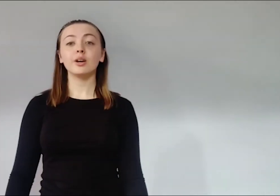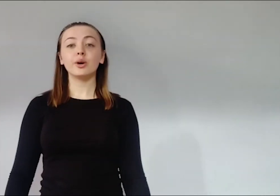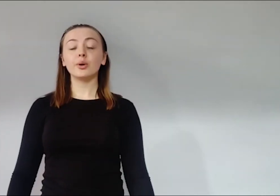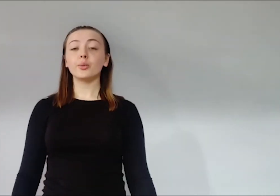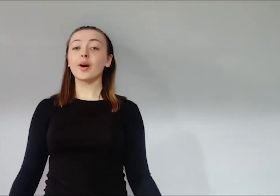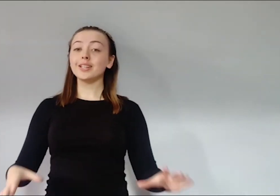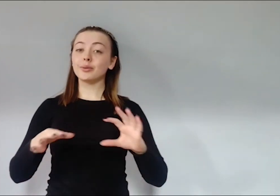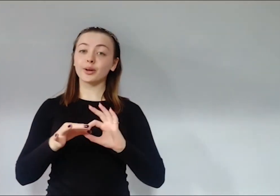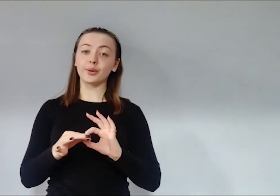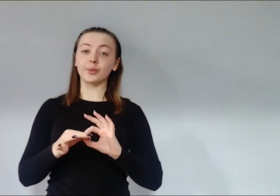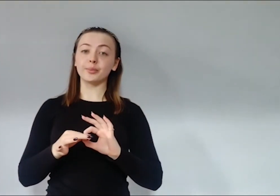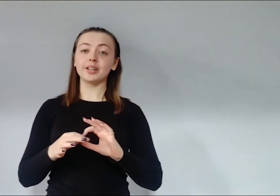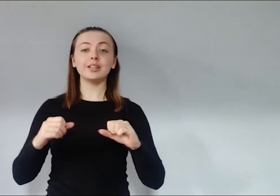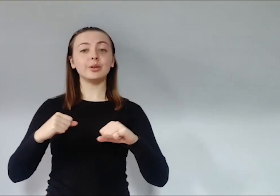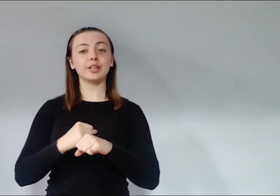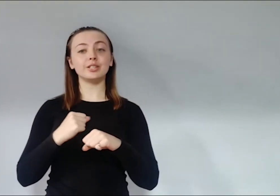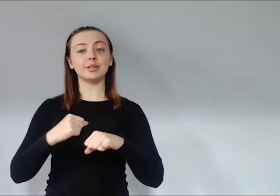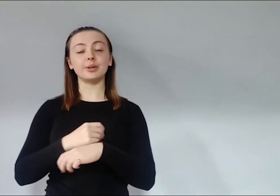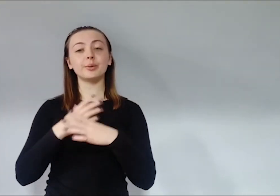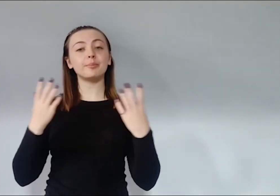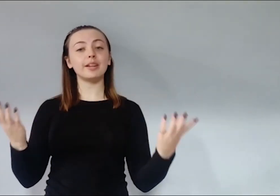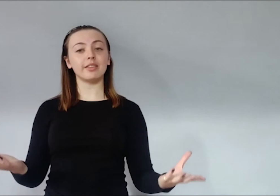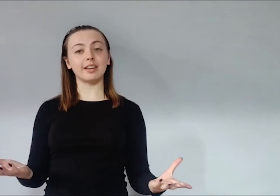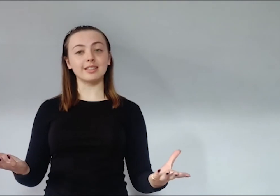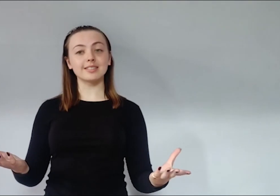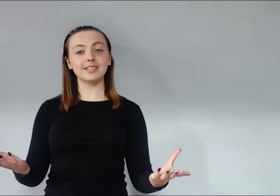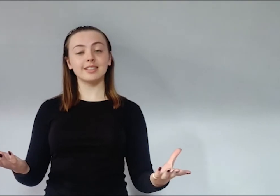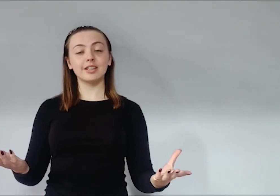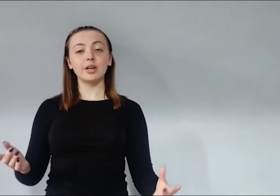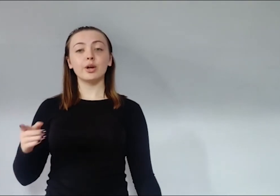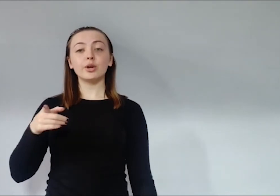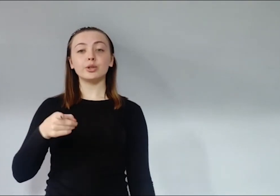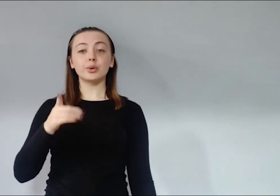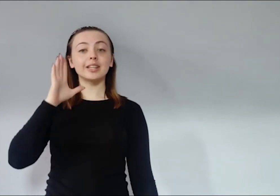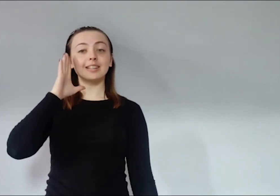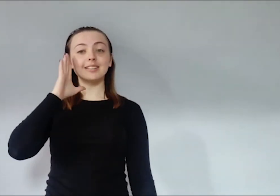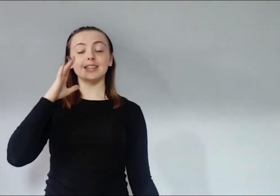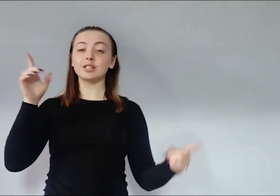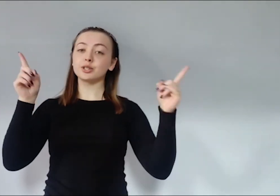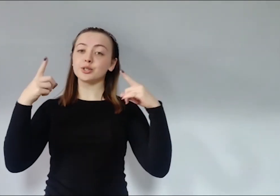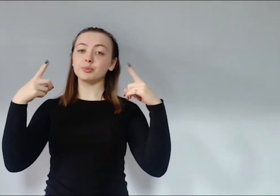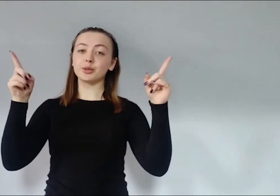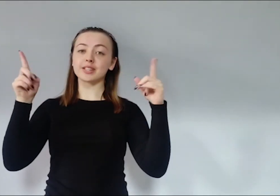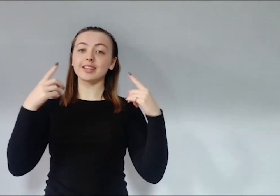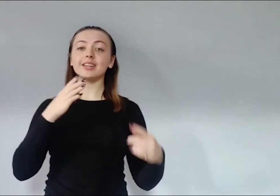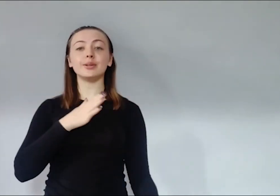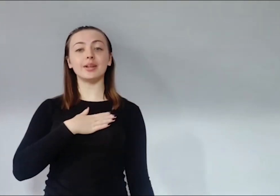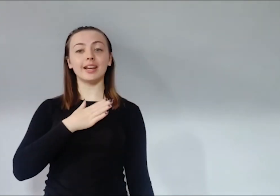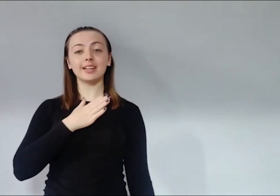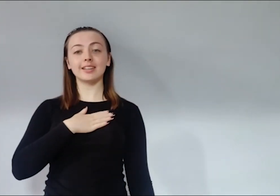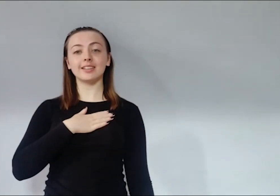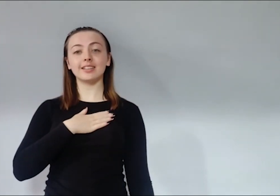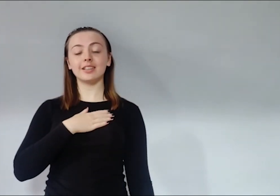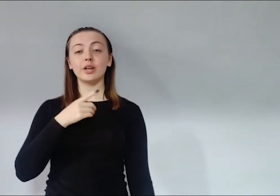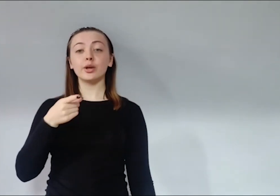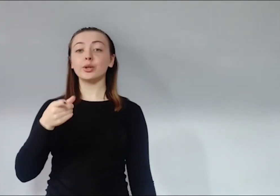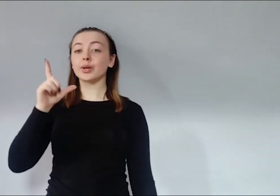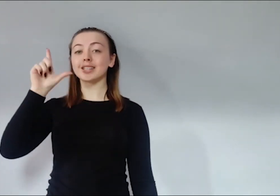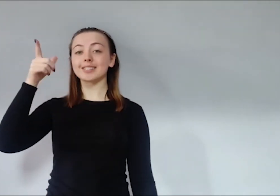When you are home. When you can do many things. You can listen to music you like. You can